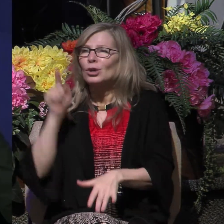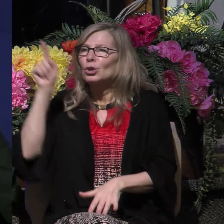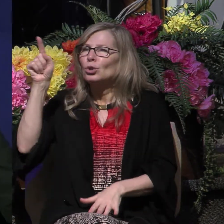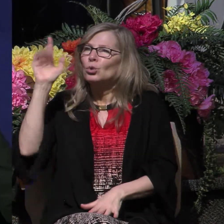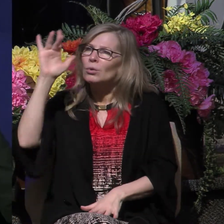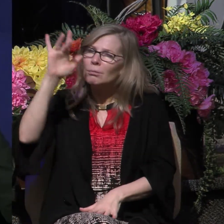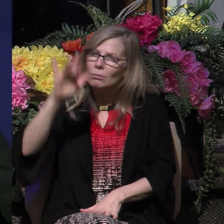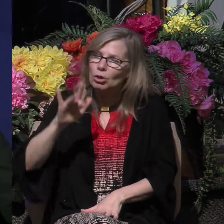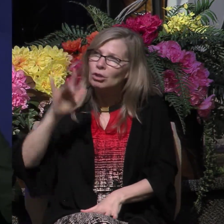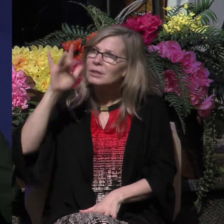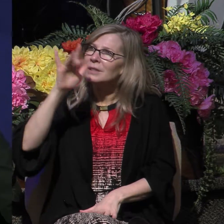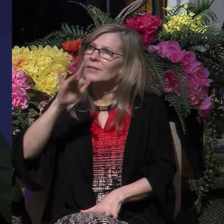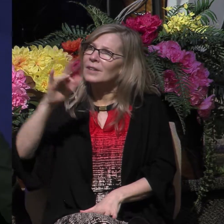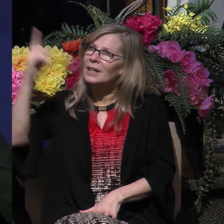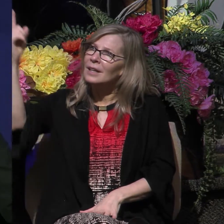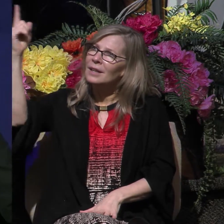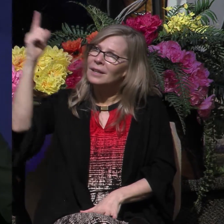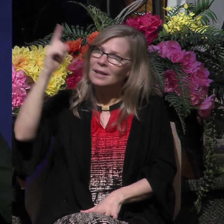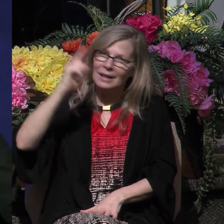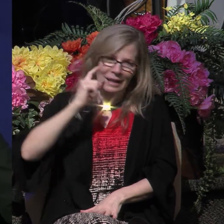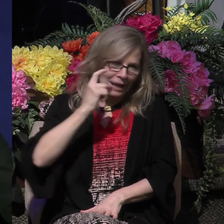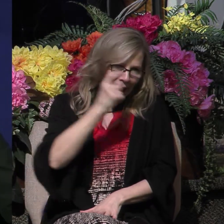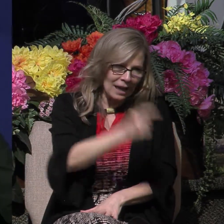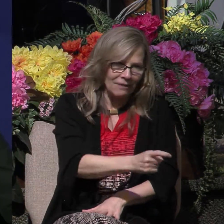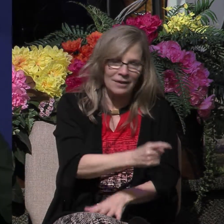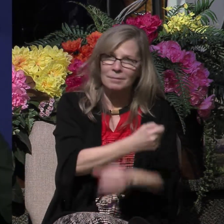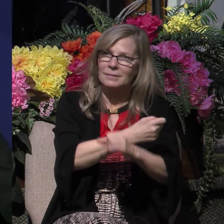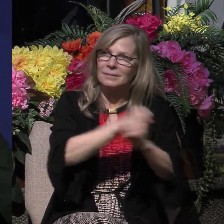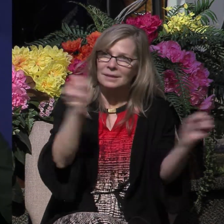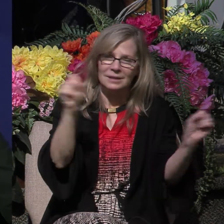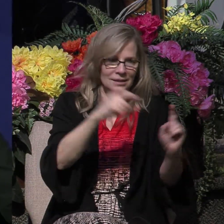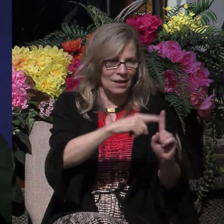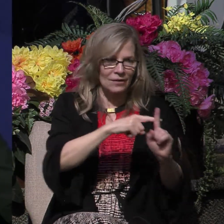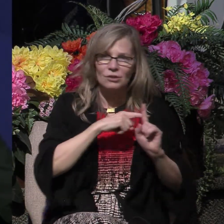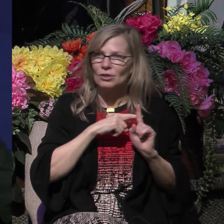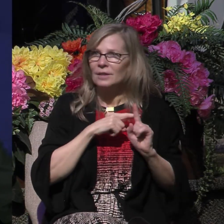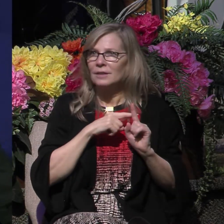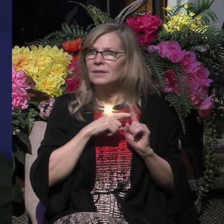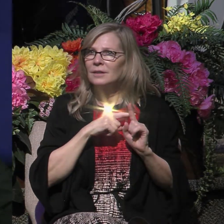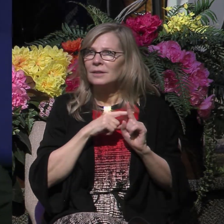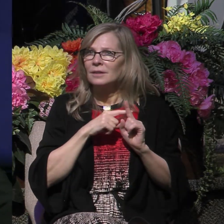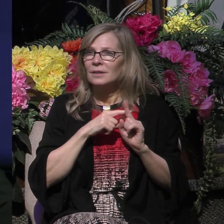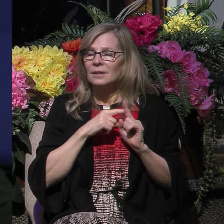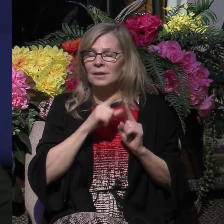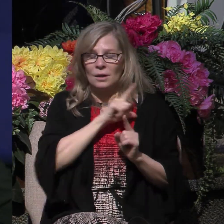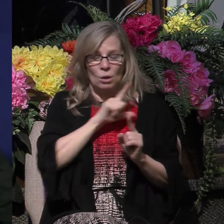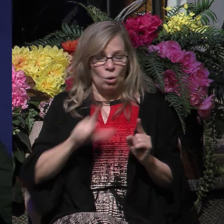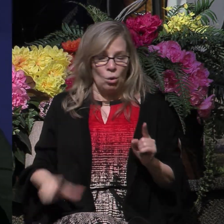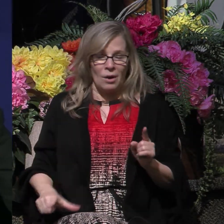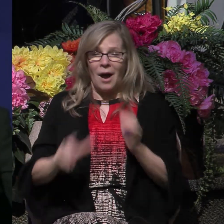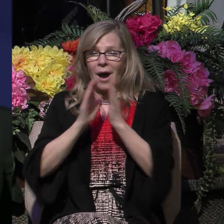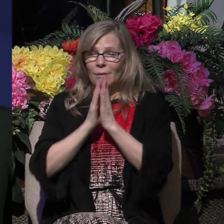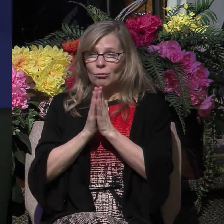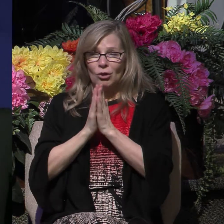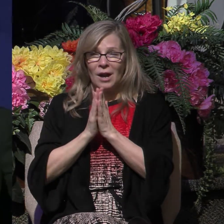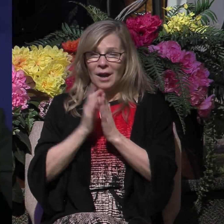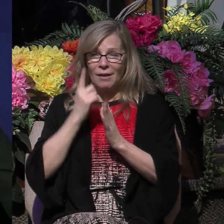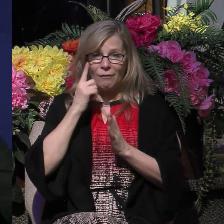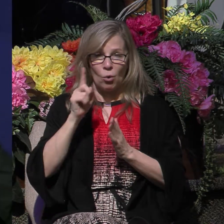gave him salvation? Lord, we pray that those here who have never turned to Christ,